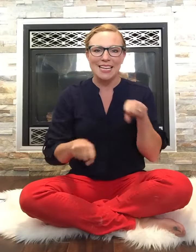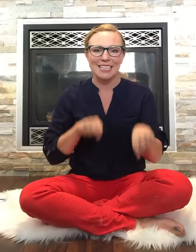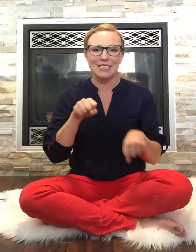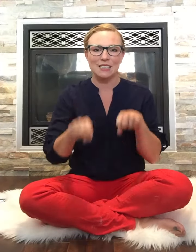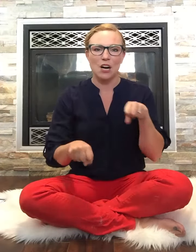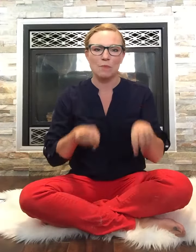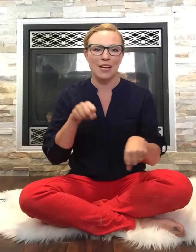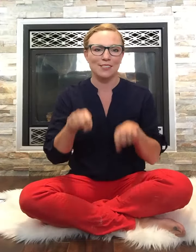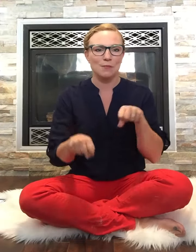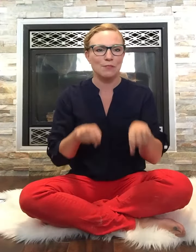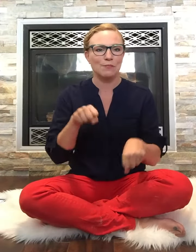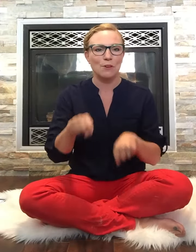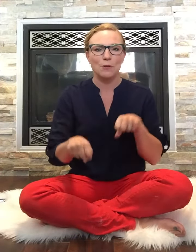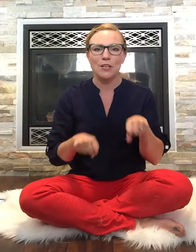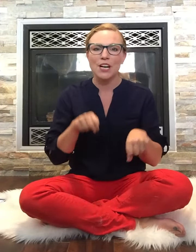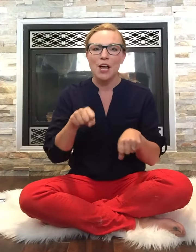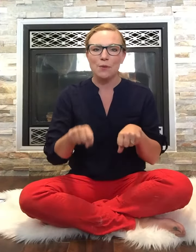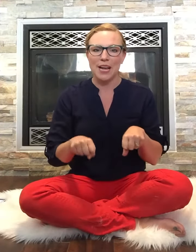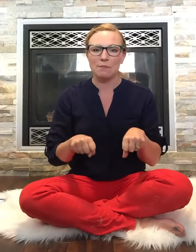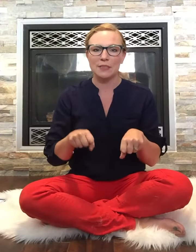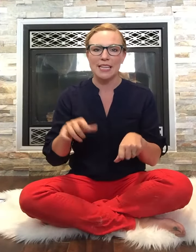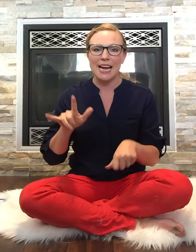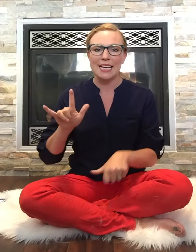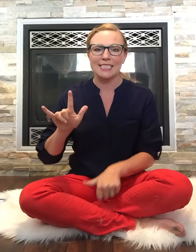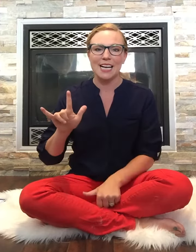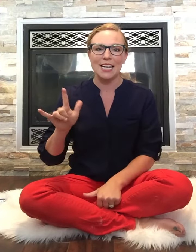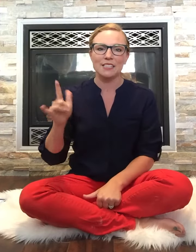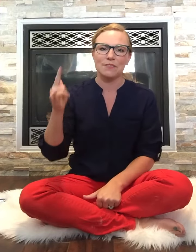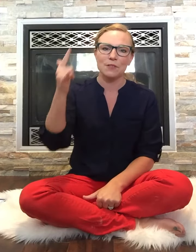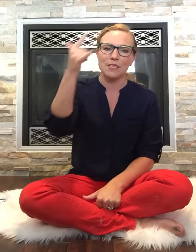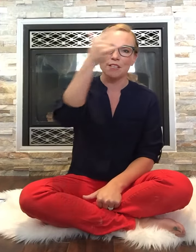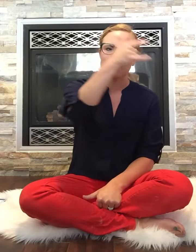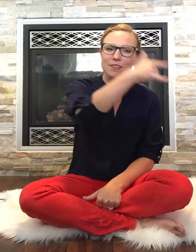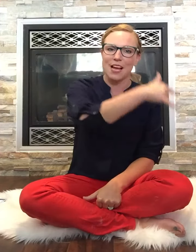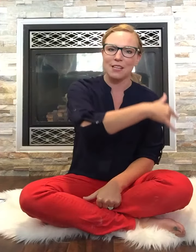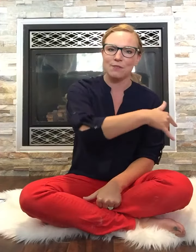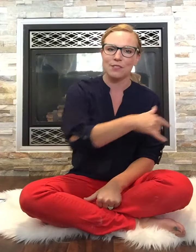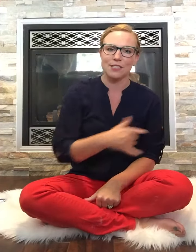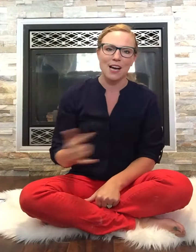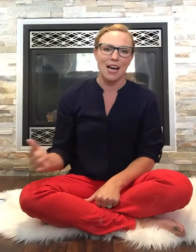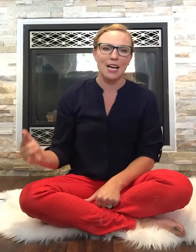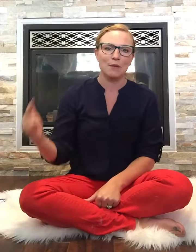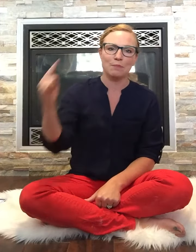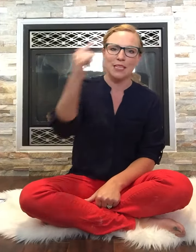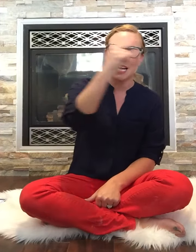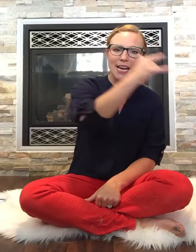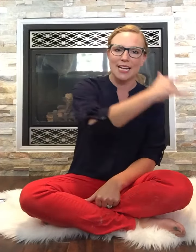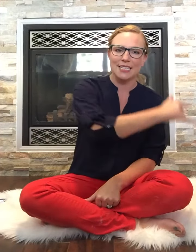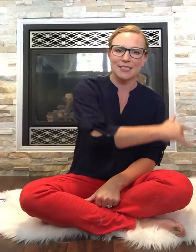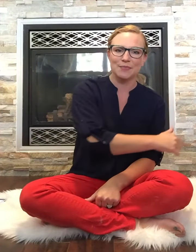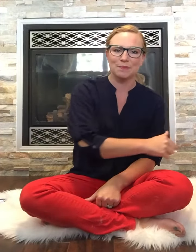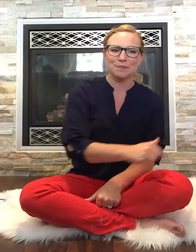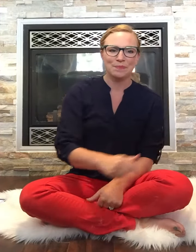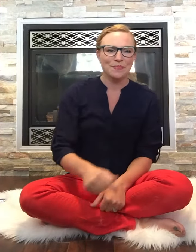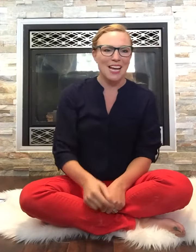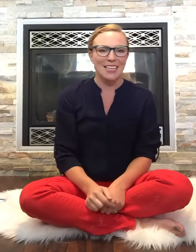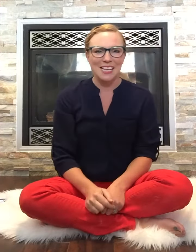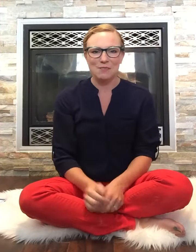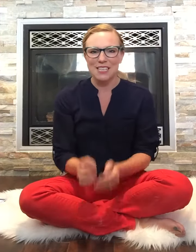our pedals move forward we have plane it's the I love you and then you fly it through the sky plane and the last one